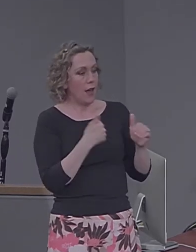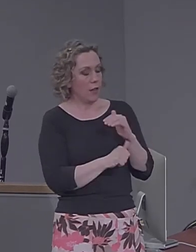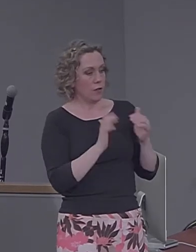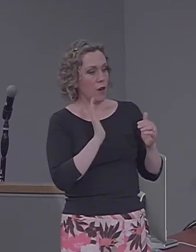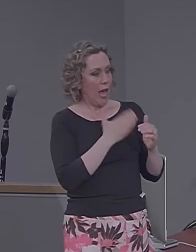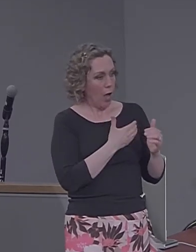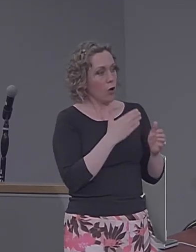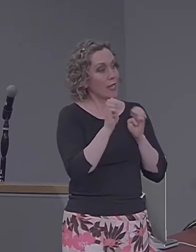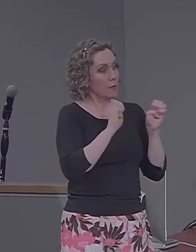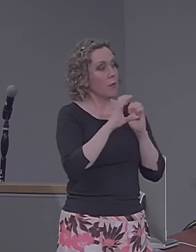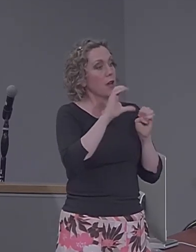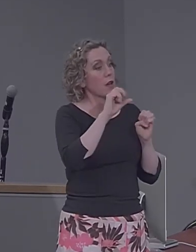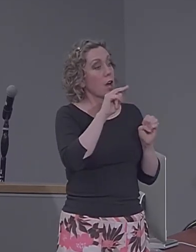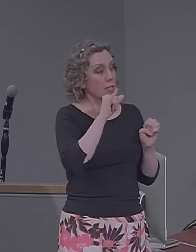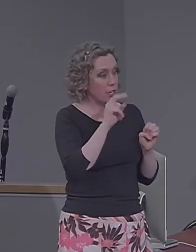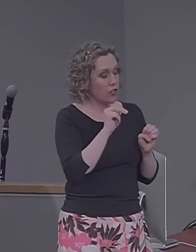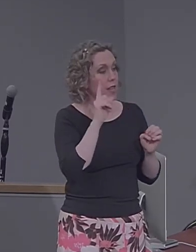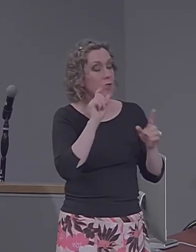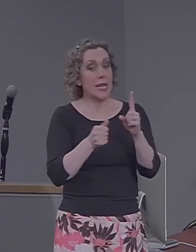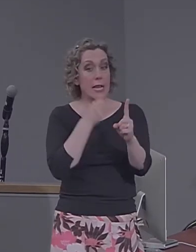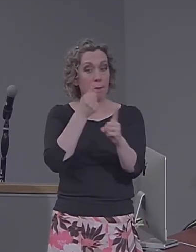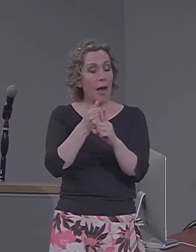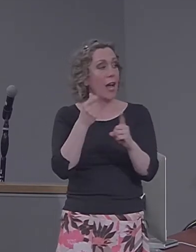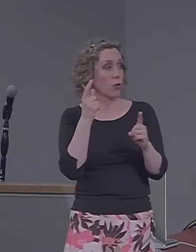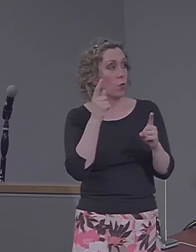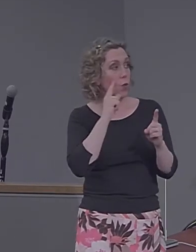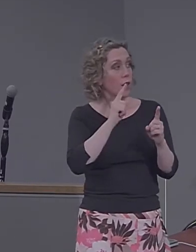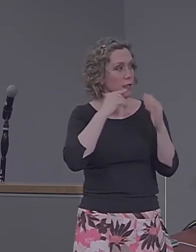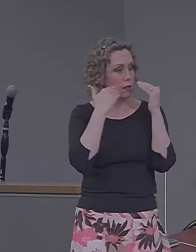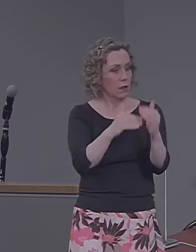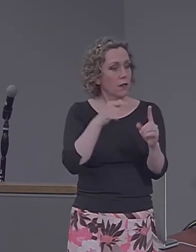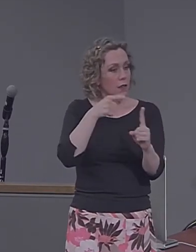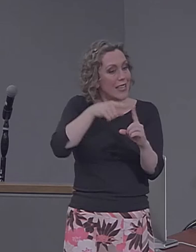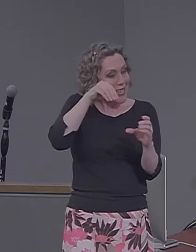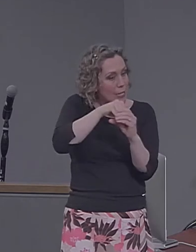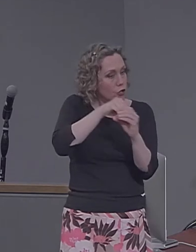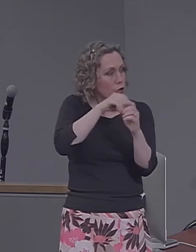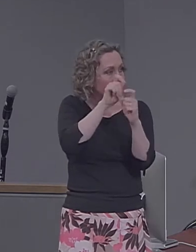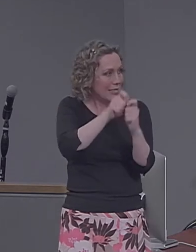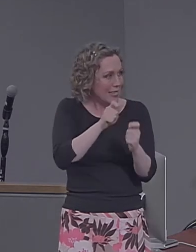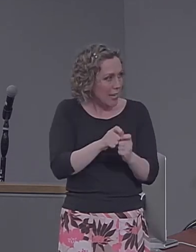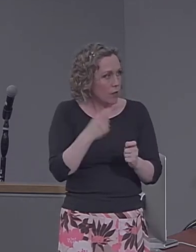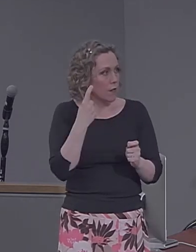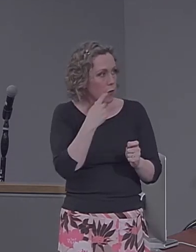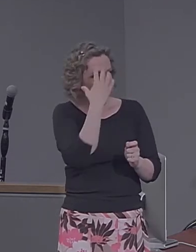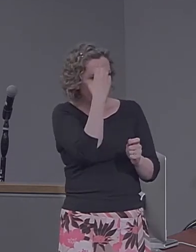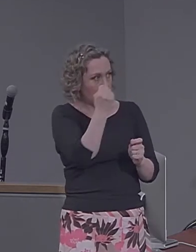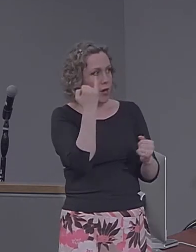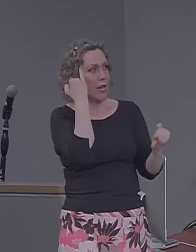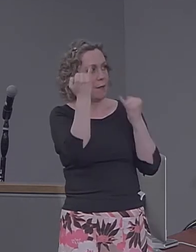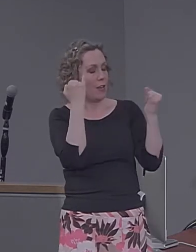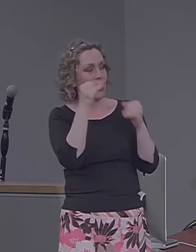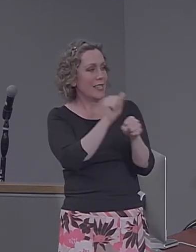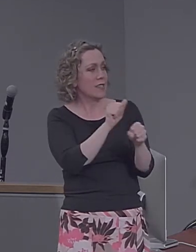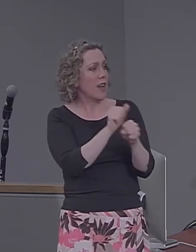the impact was selective to the internal details on the memory and imagination test. That's not to say that